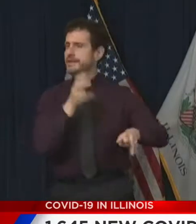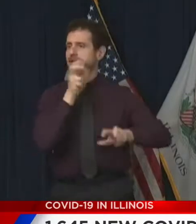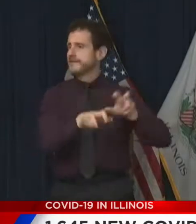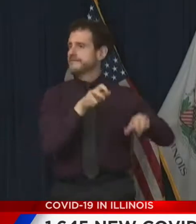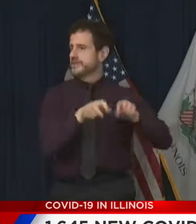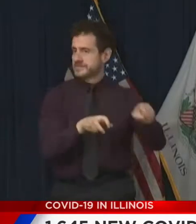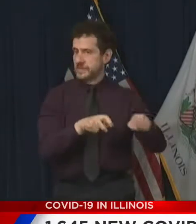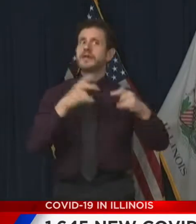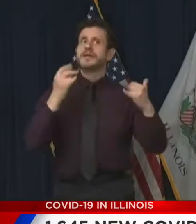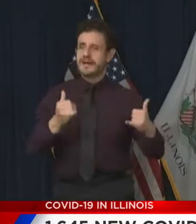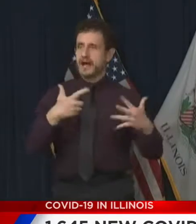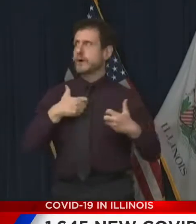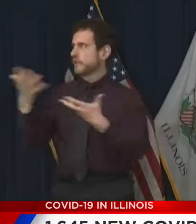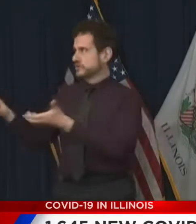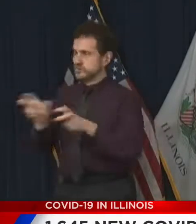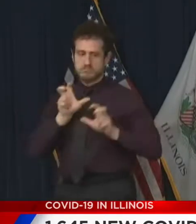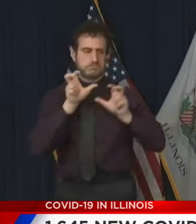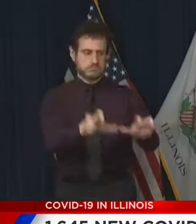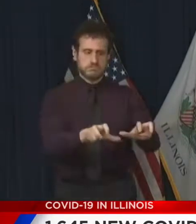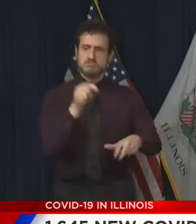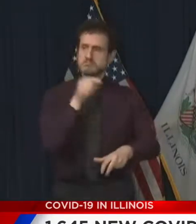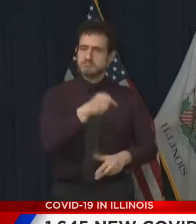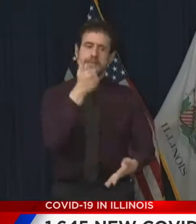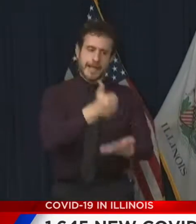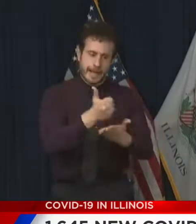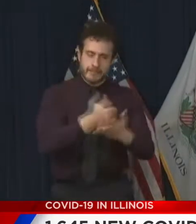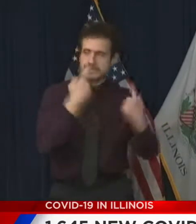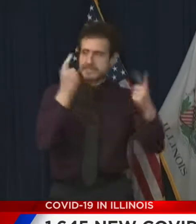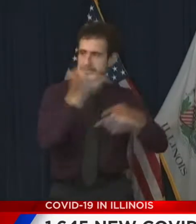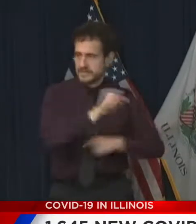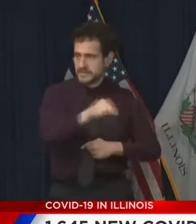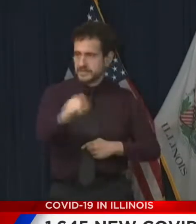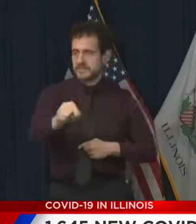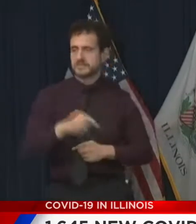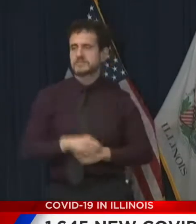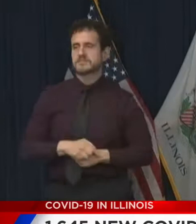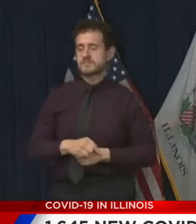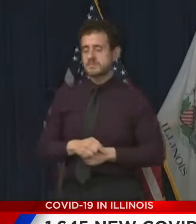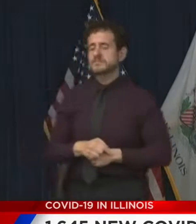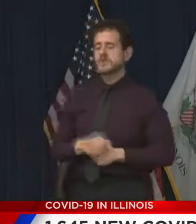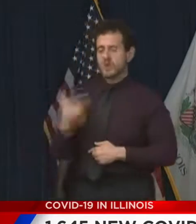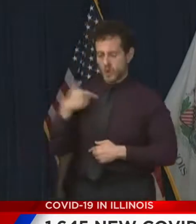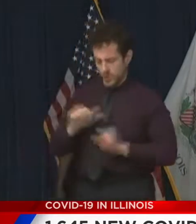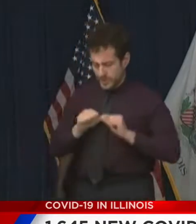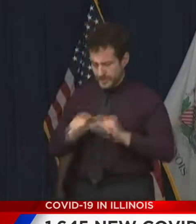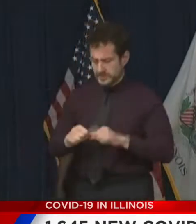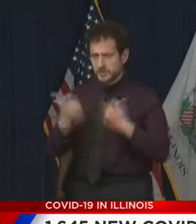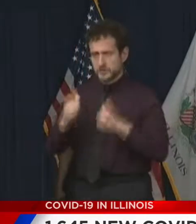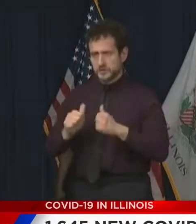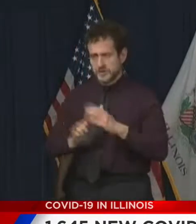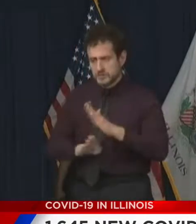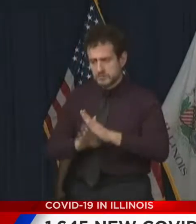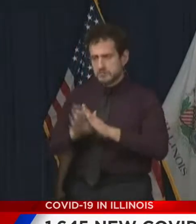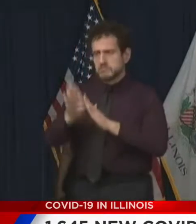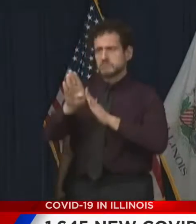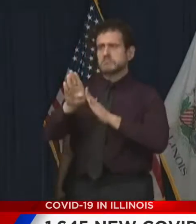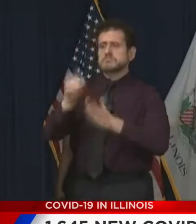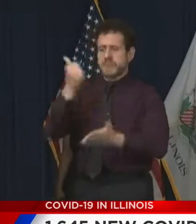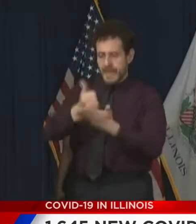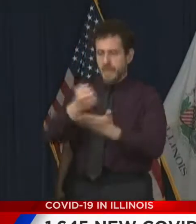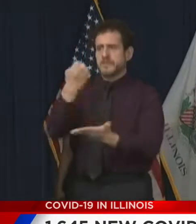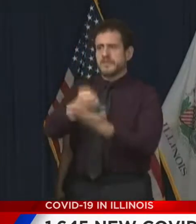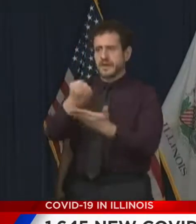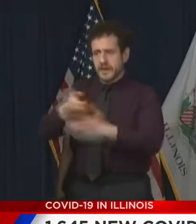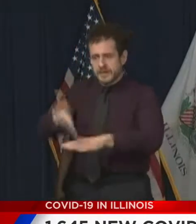support families and revitalize our economy are ongoing, and I intend to do everything in my power to alleviate the